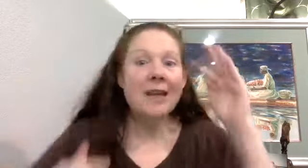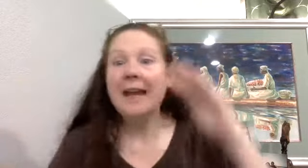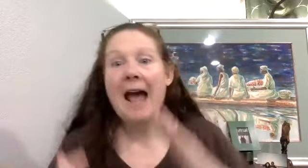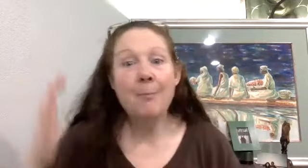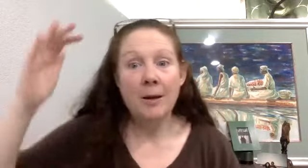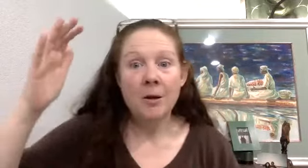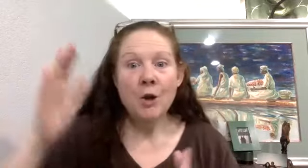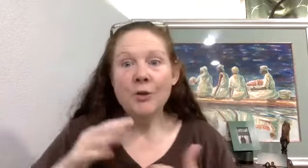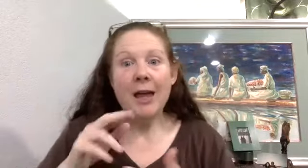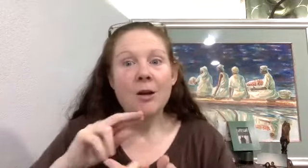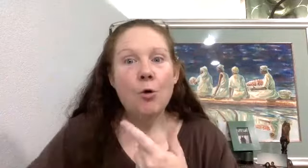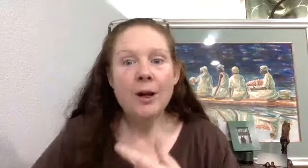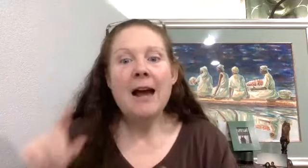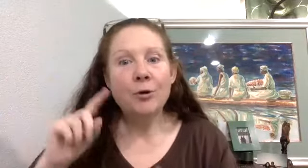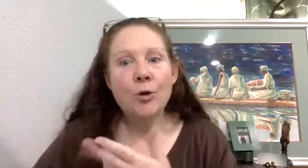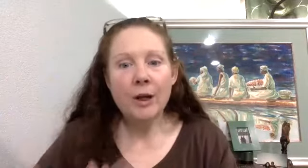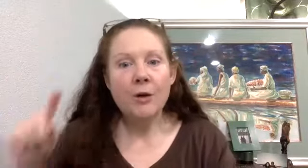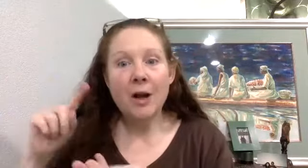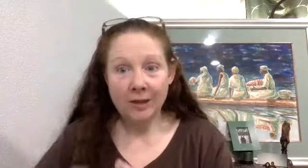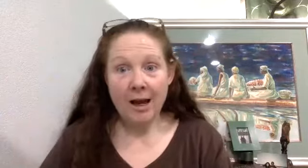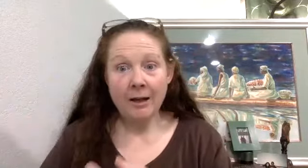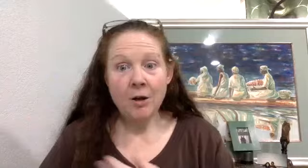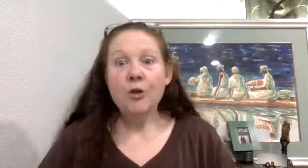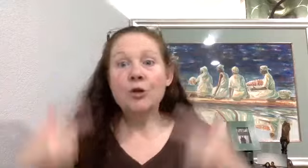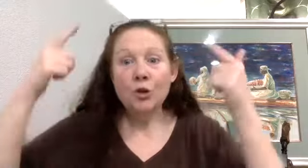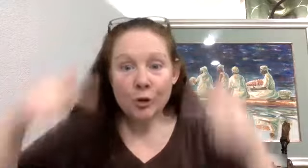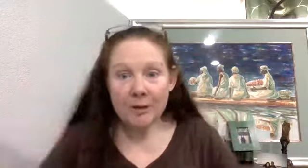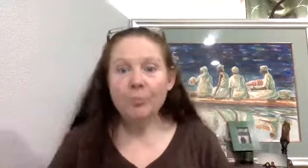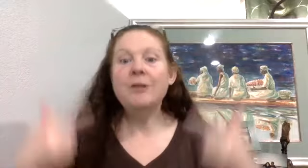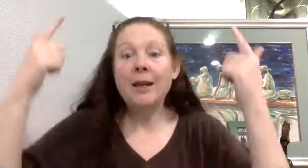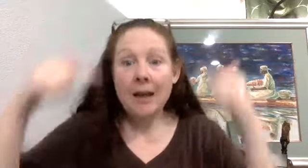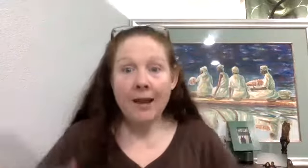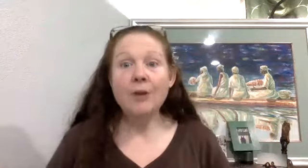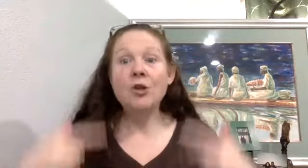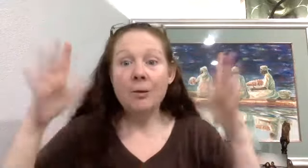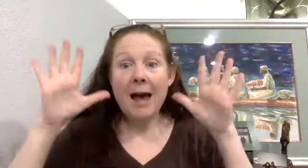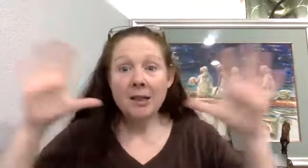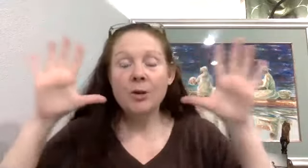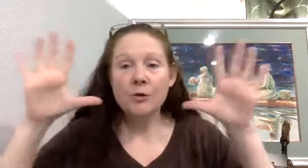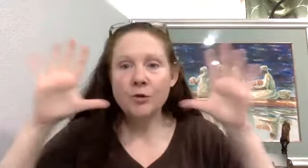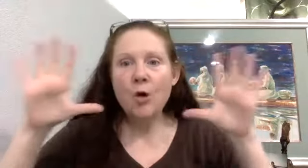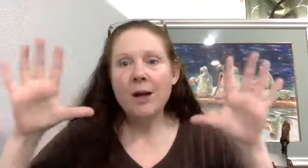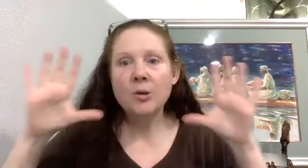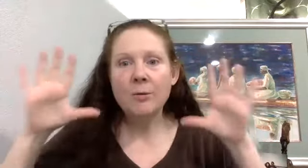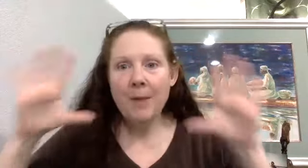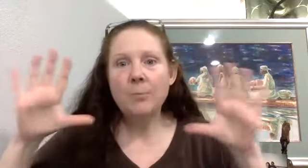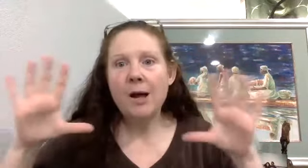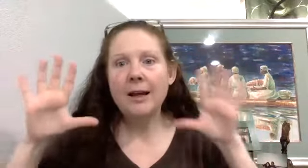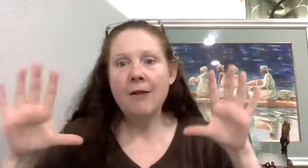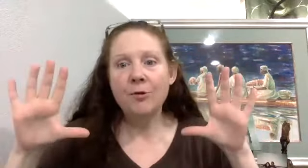can't happen. So then organ after organ goes offline. There's, there's simply not enough energy capacity because so much metabolic effort